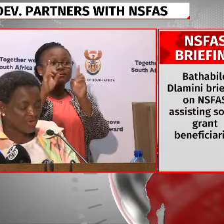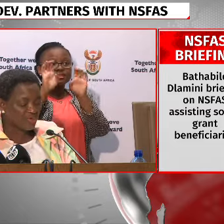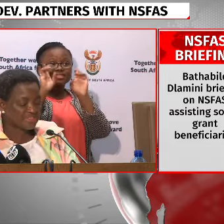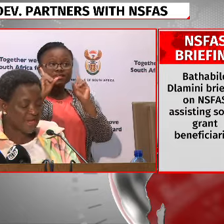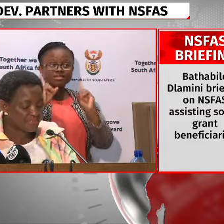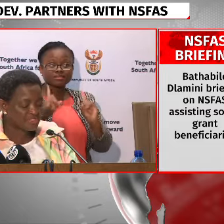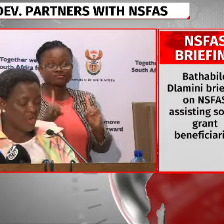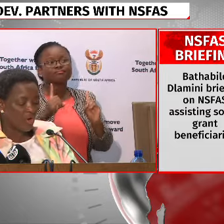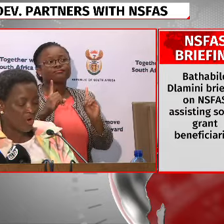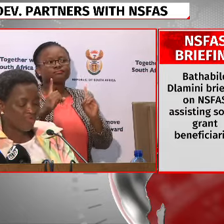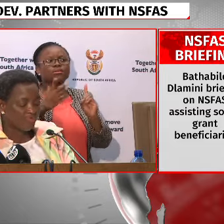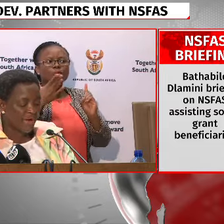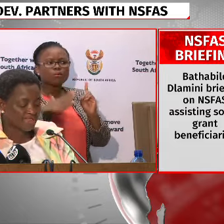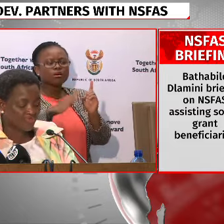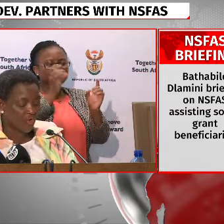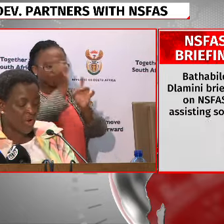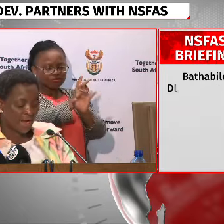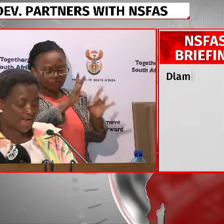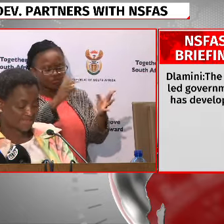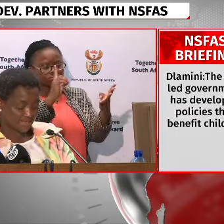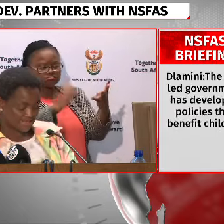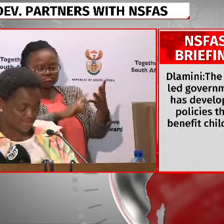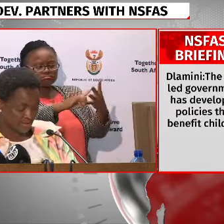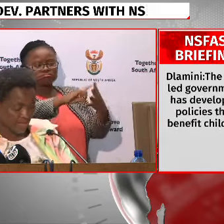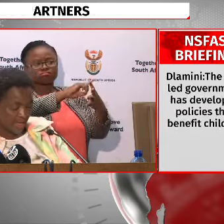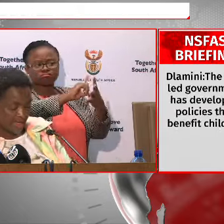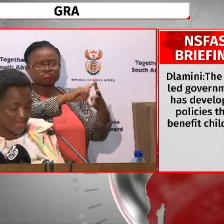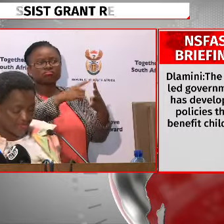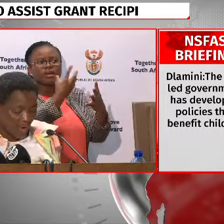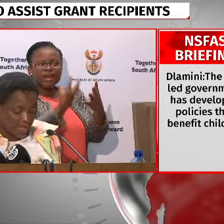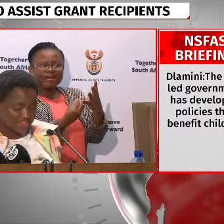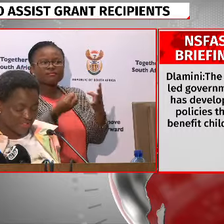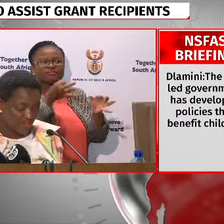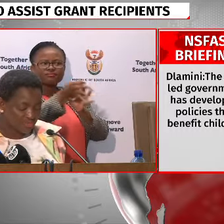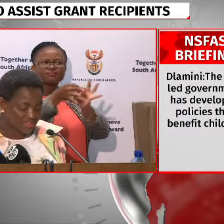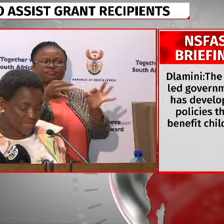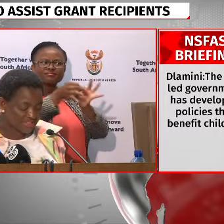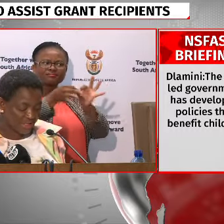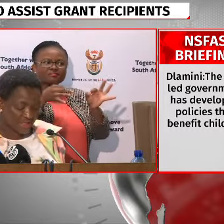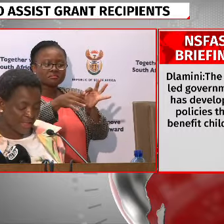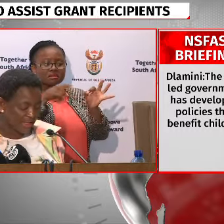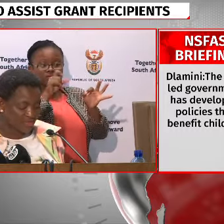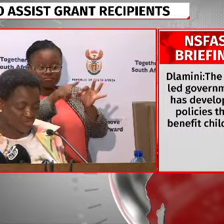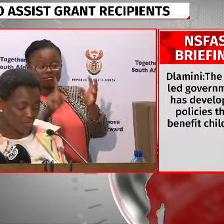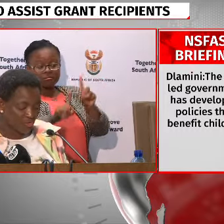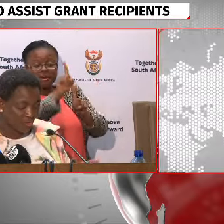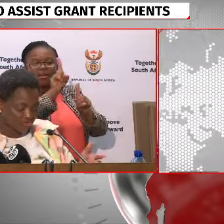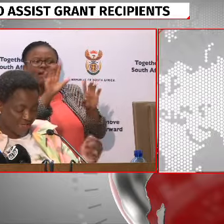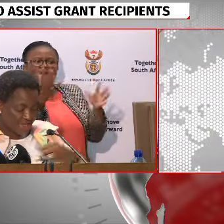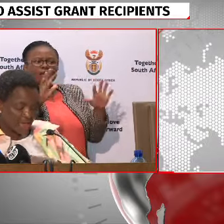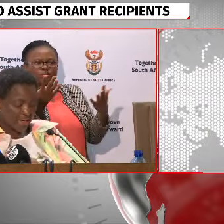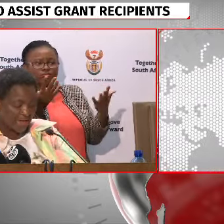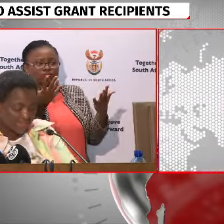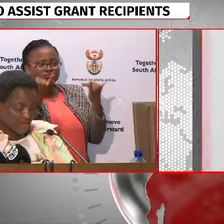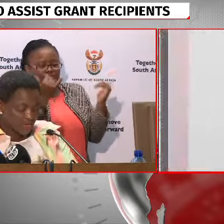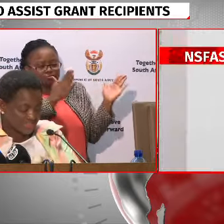for the types of pass for candidates. And therefore, I'll just go straight into those